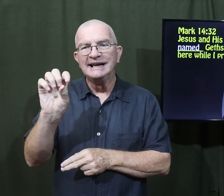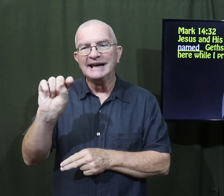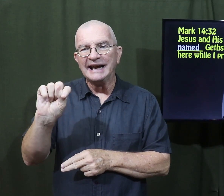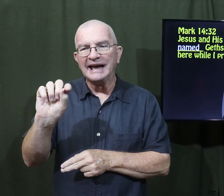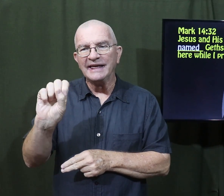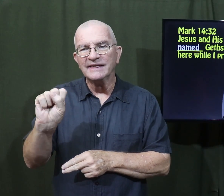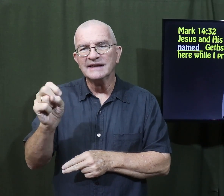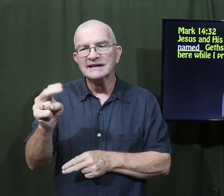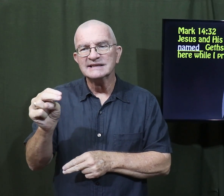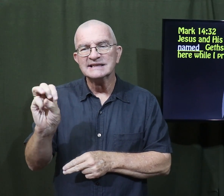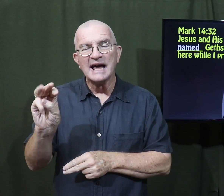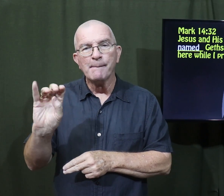Gethsemane.